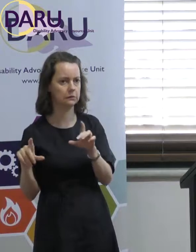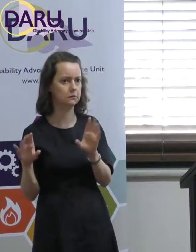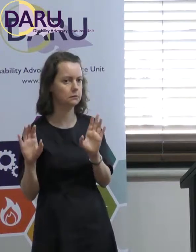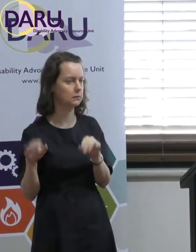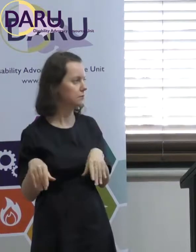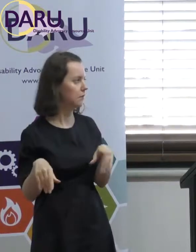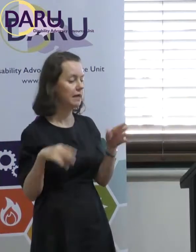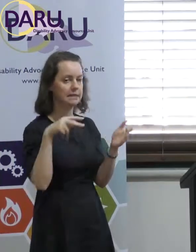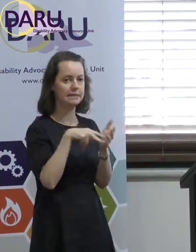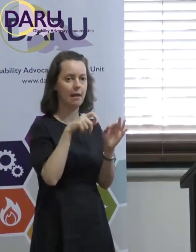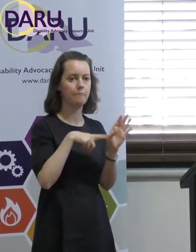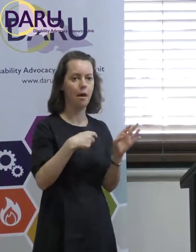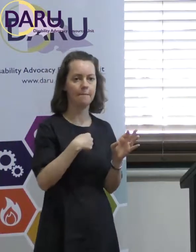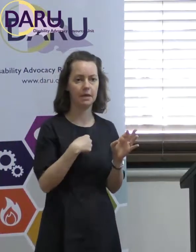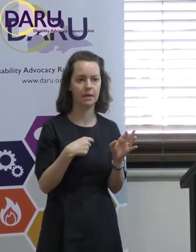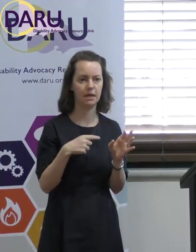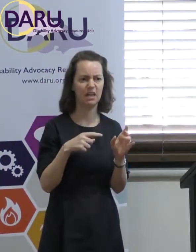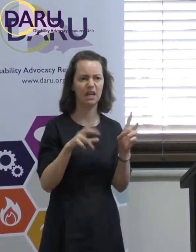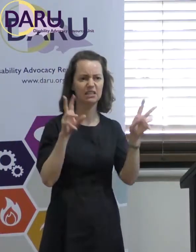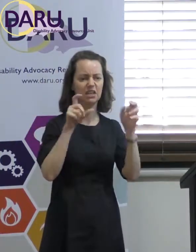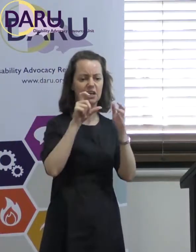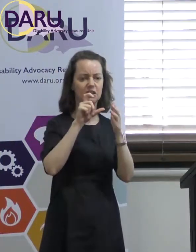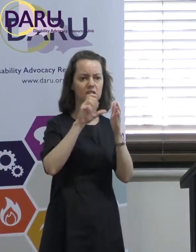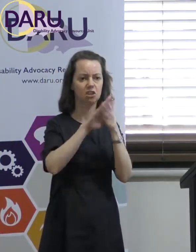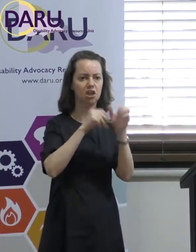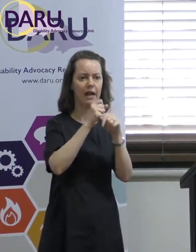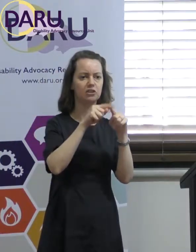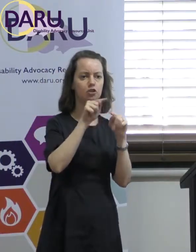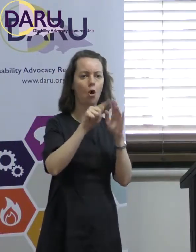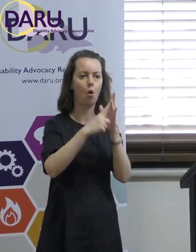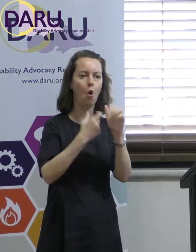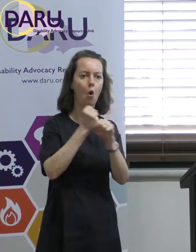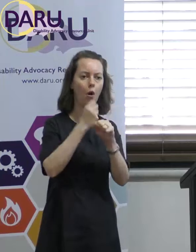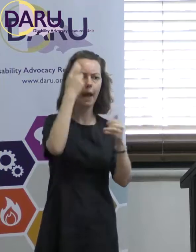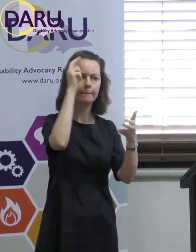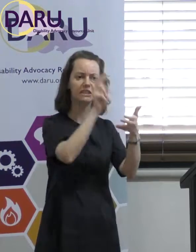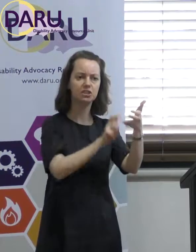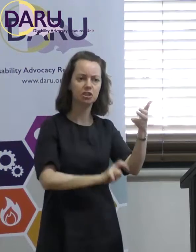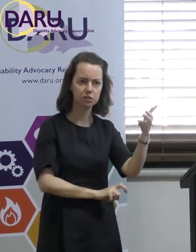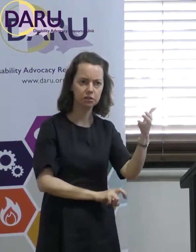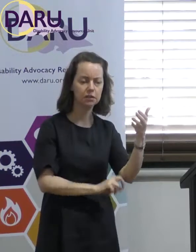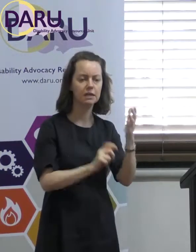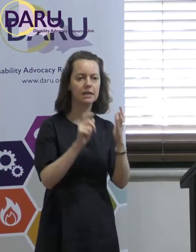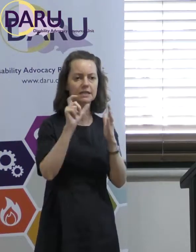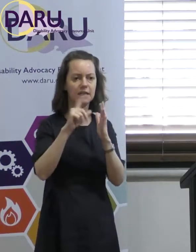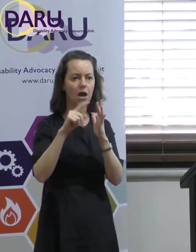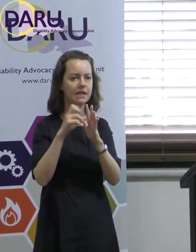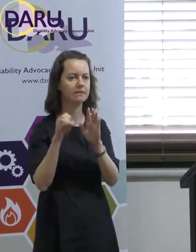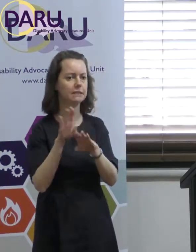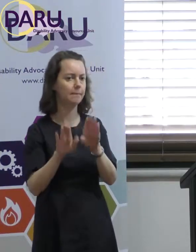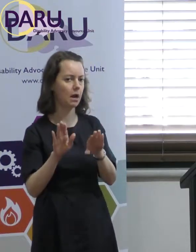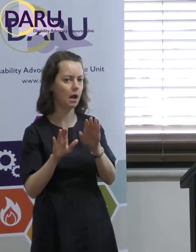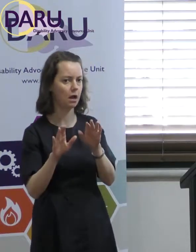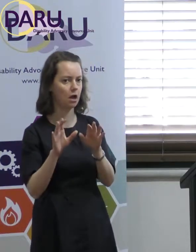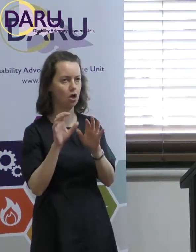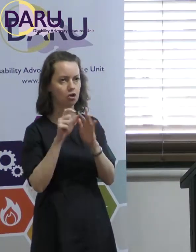On this Standbyme, there's one of those change.org petitions. New South Wales, the CID have a similar thing under